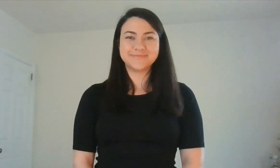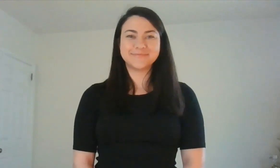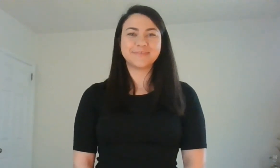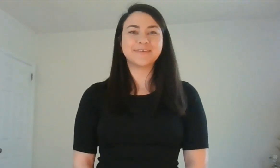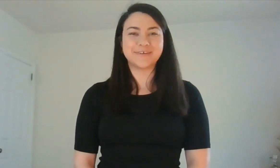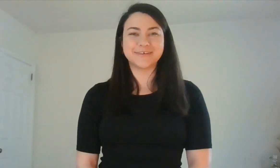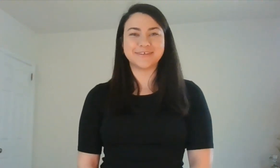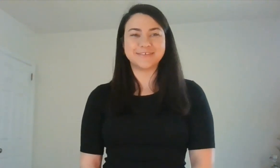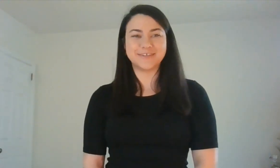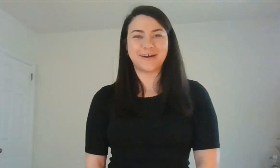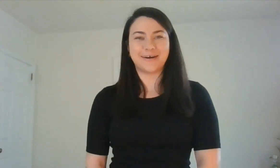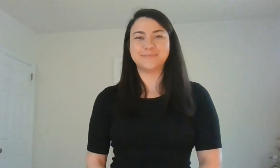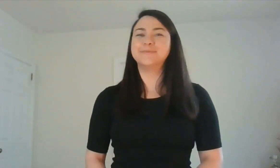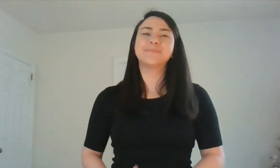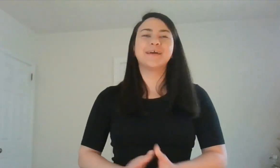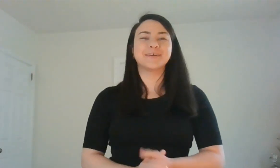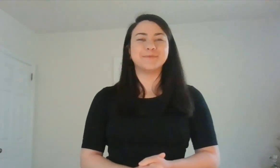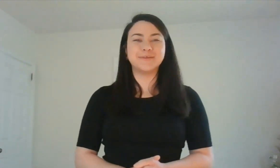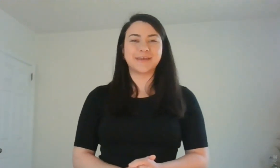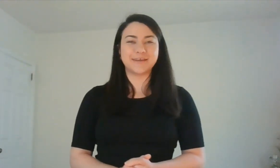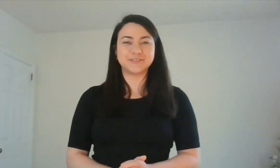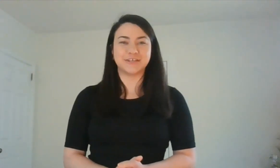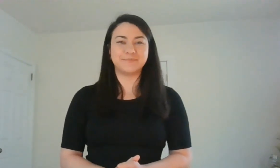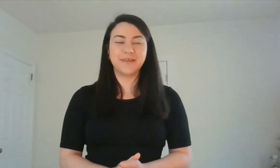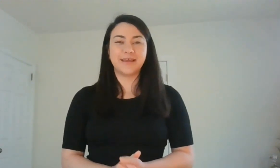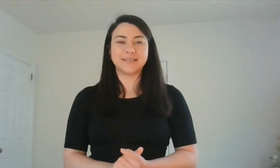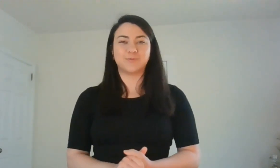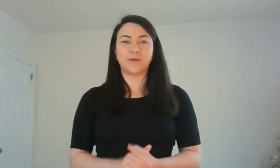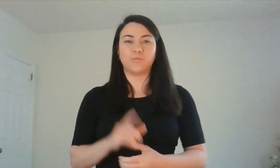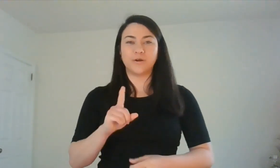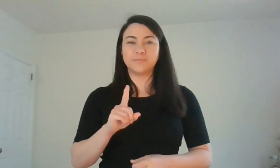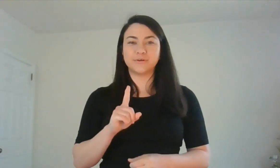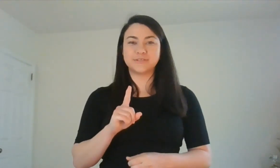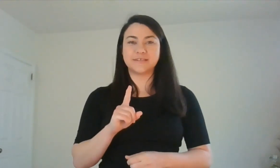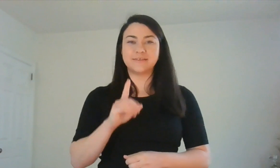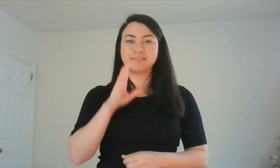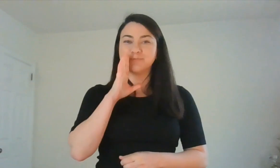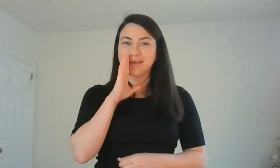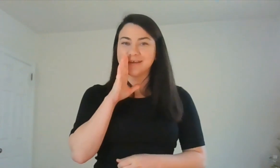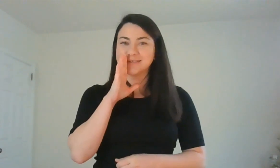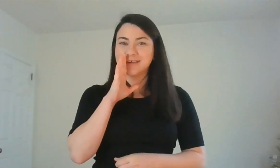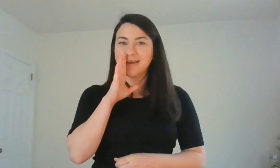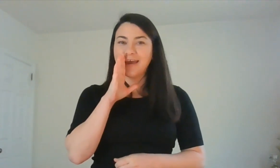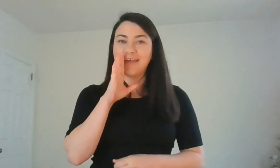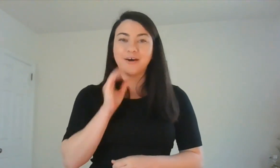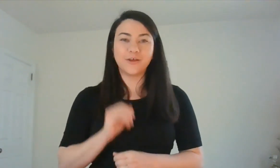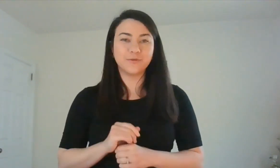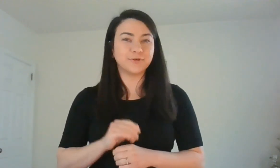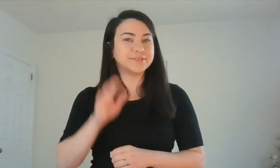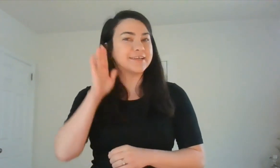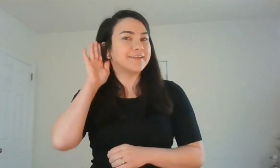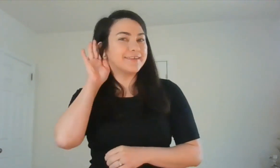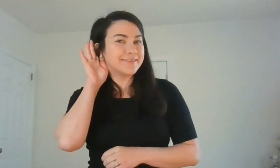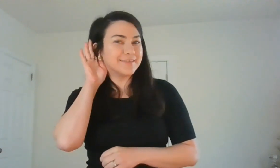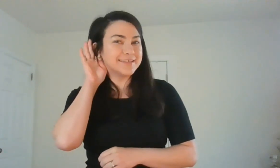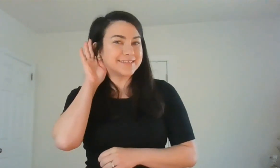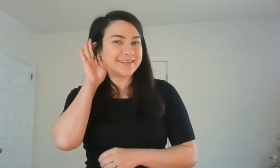Good job. Communication is when one person speaks and the other person listens.